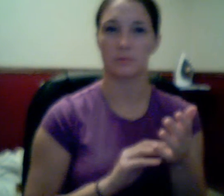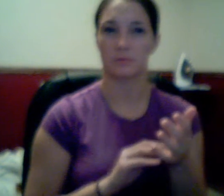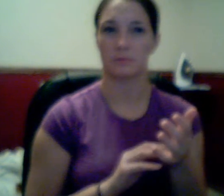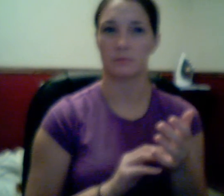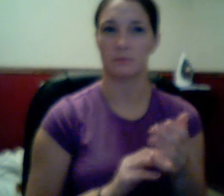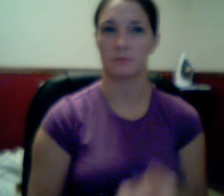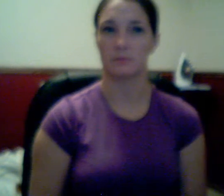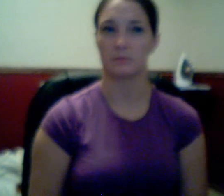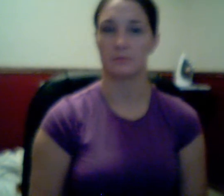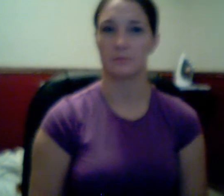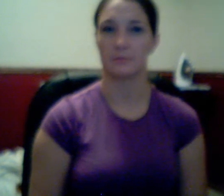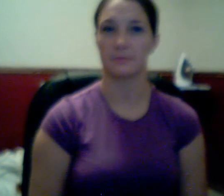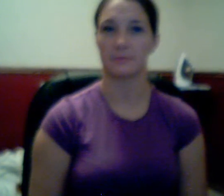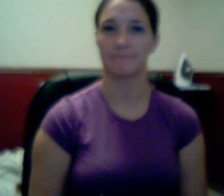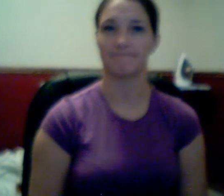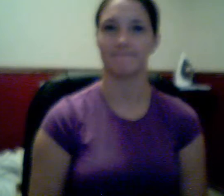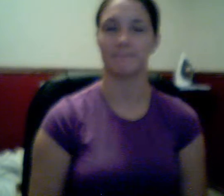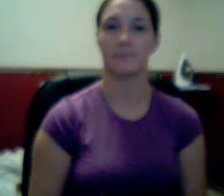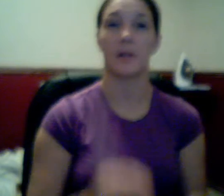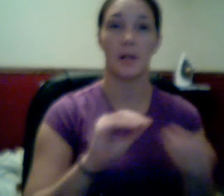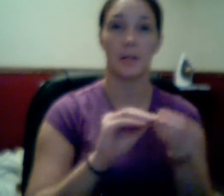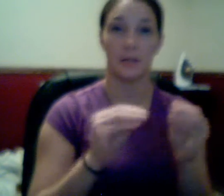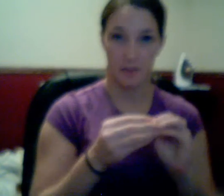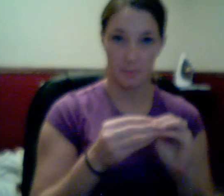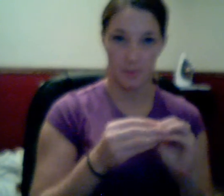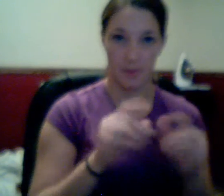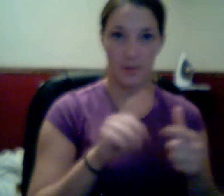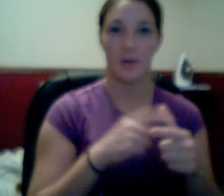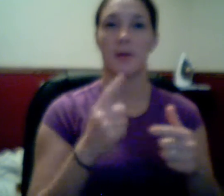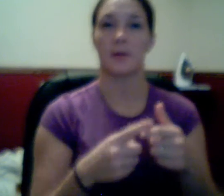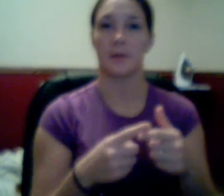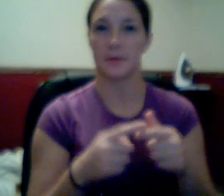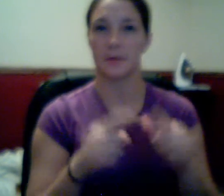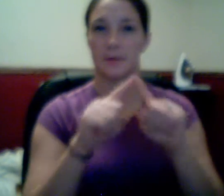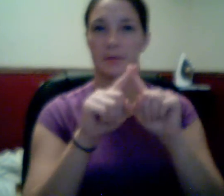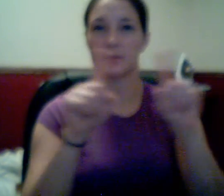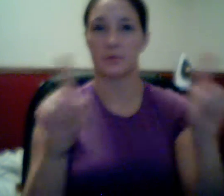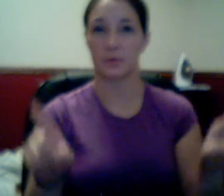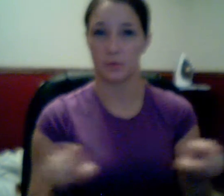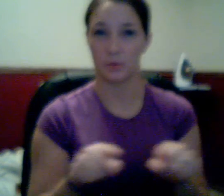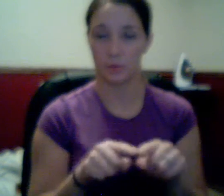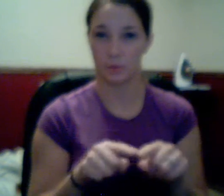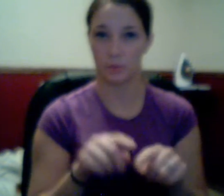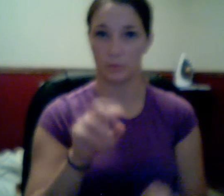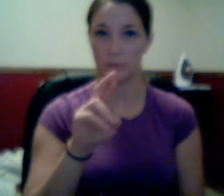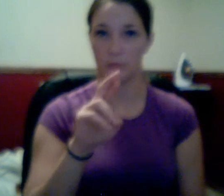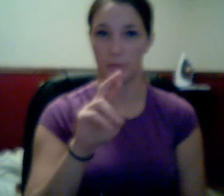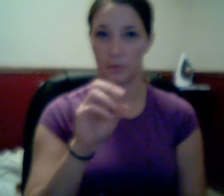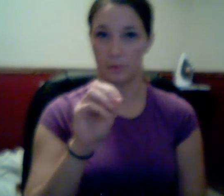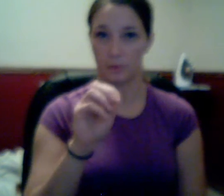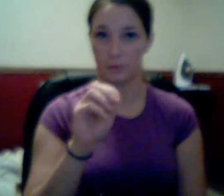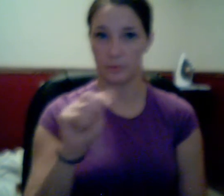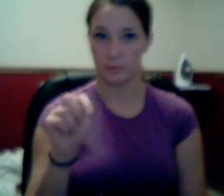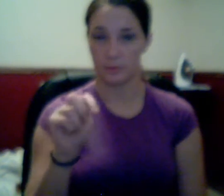you have to type in a number, then a square root key. Others use a square root, and then a number. So, if you're not sure, just